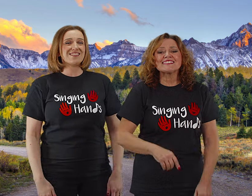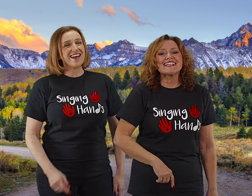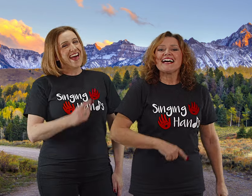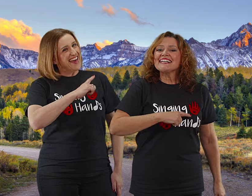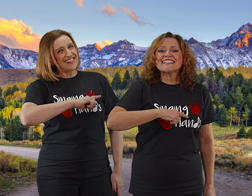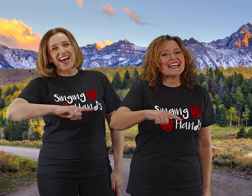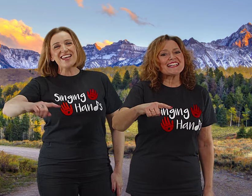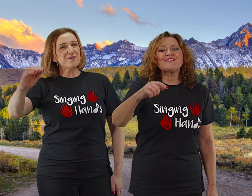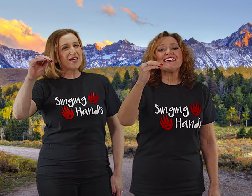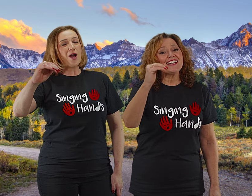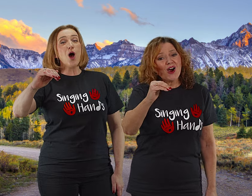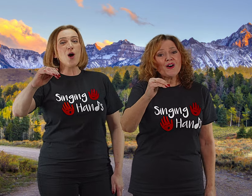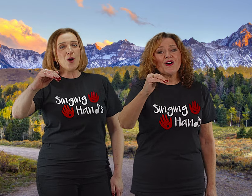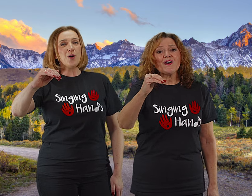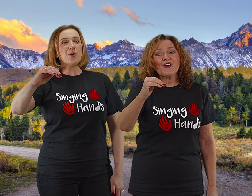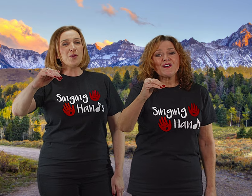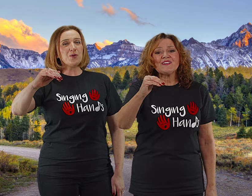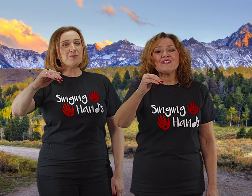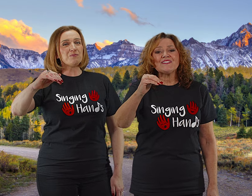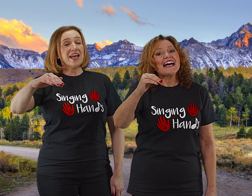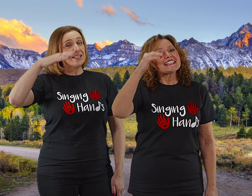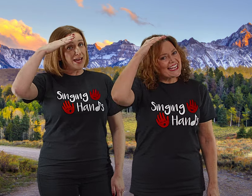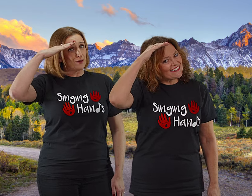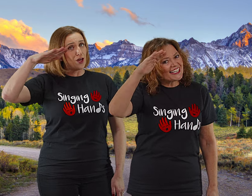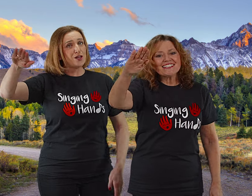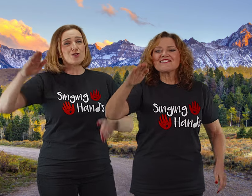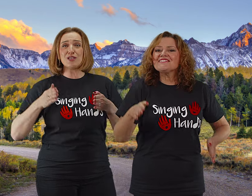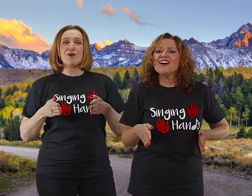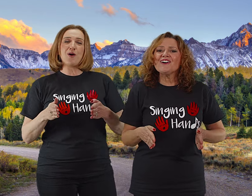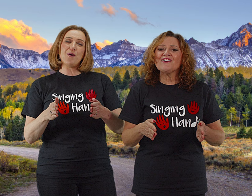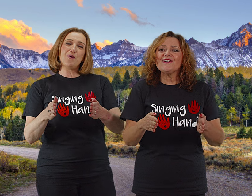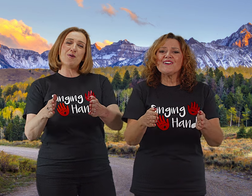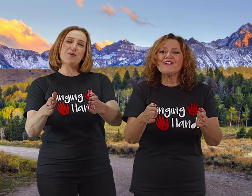Take me home, down country roads.